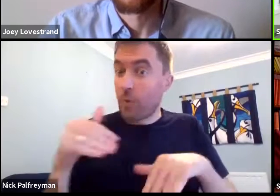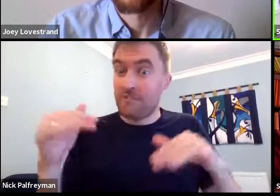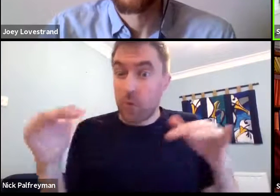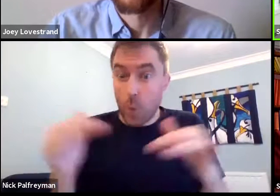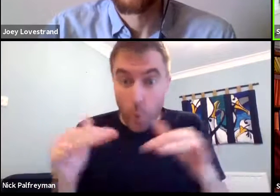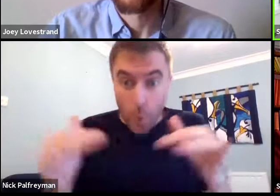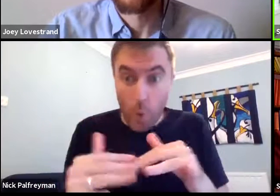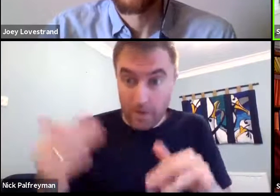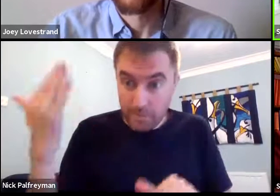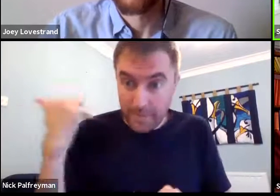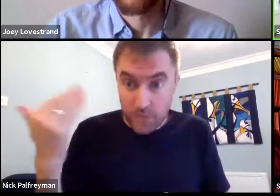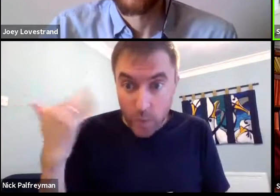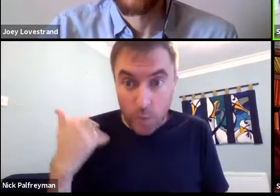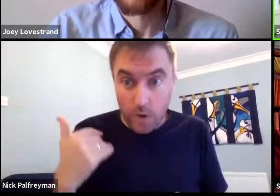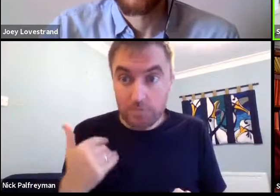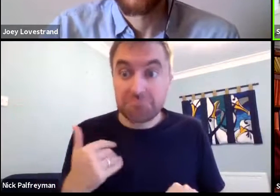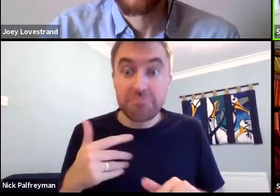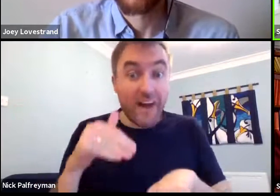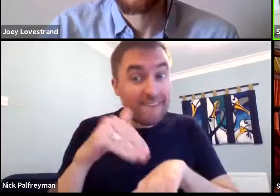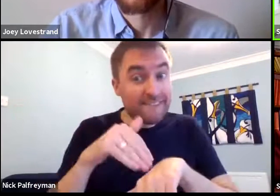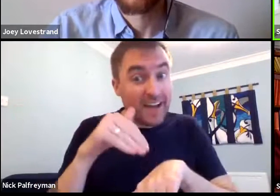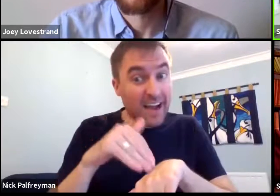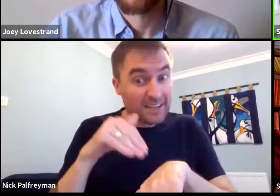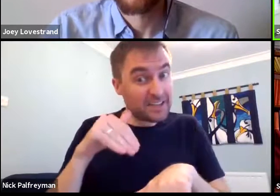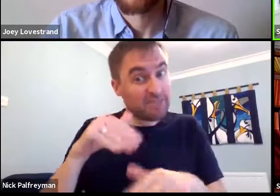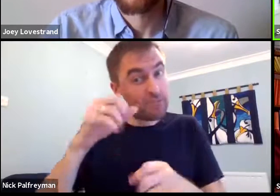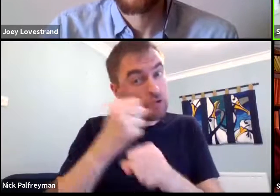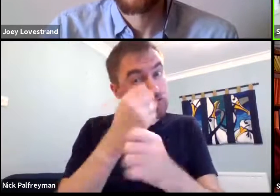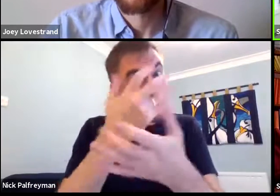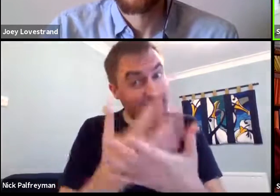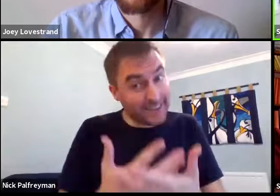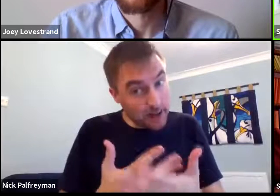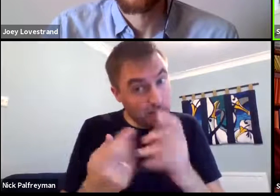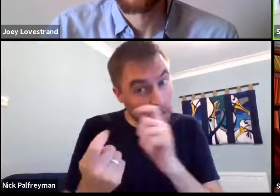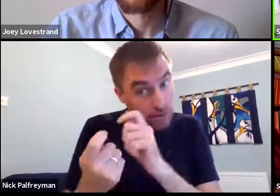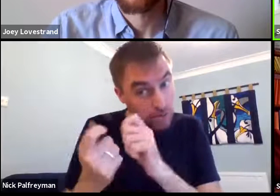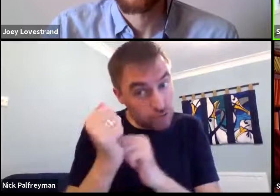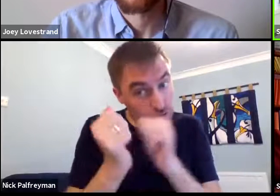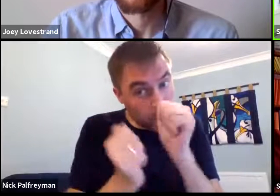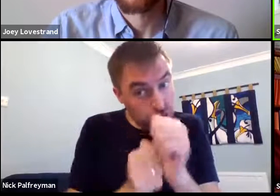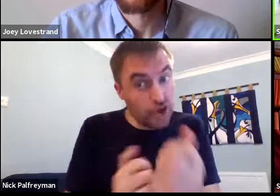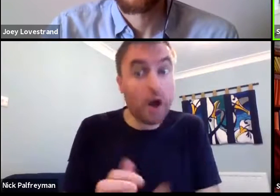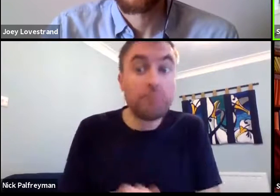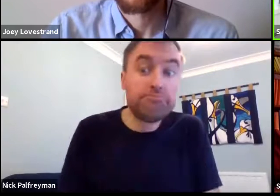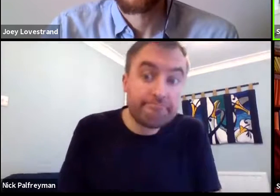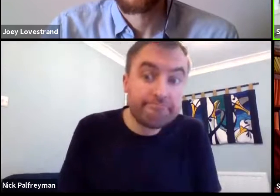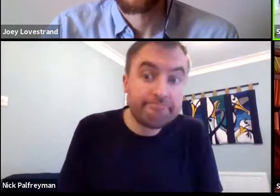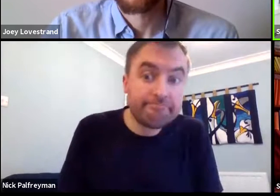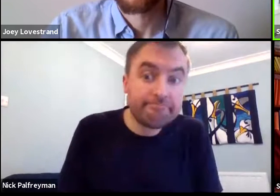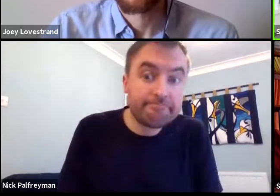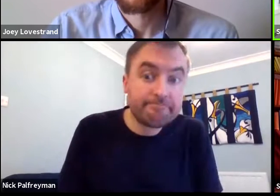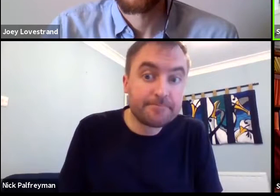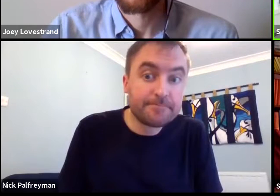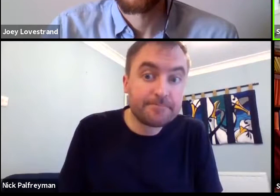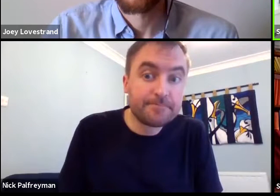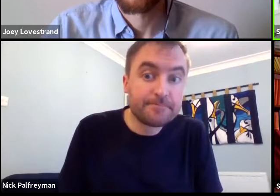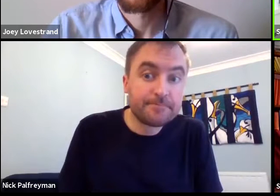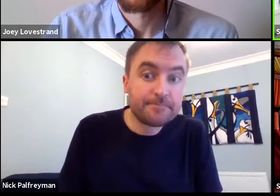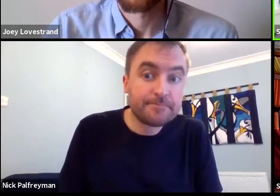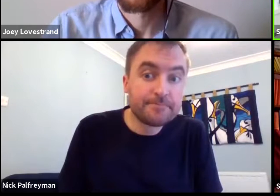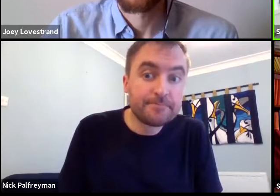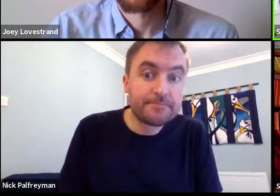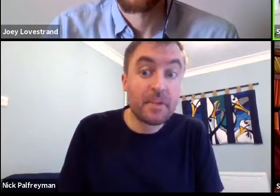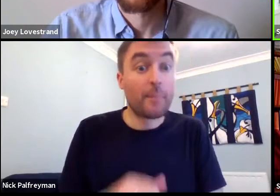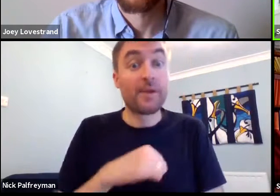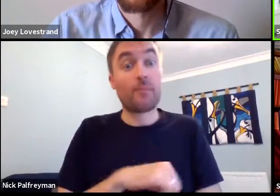So are you talking about the effect of the war and the effect on the structure?